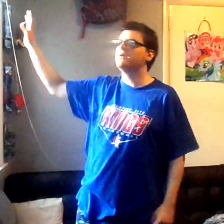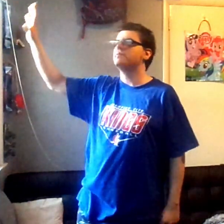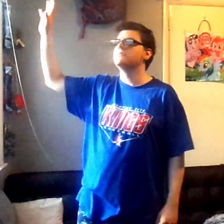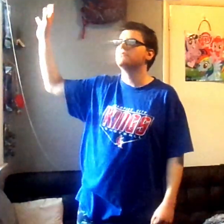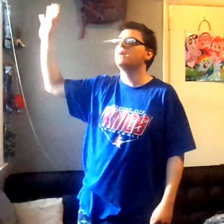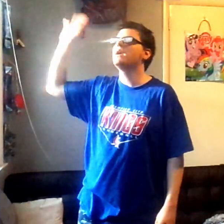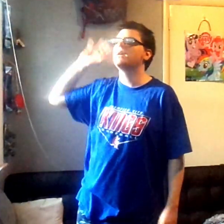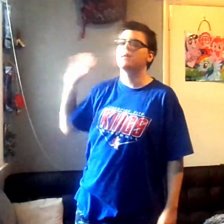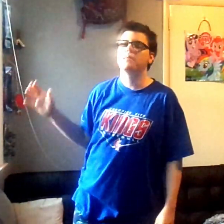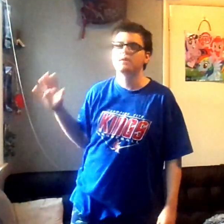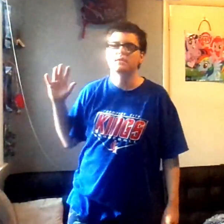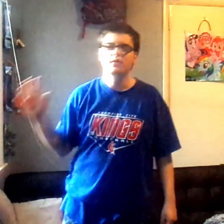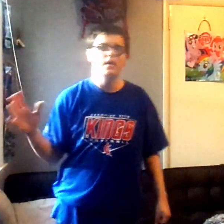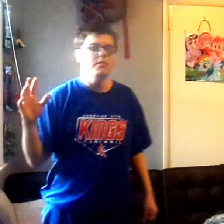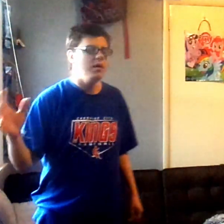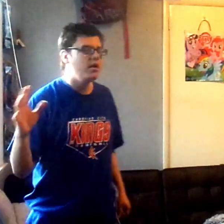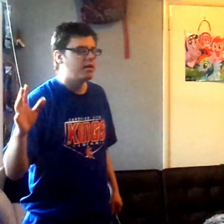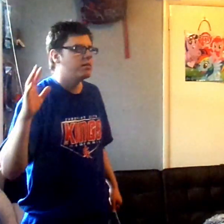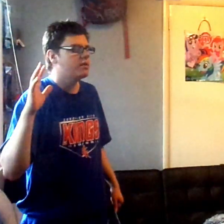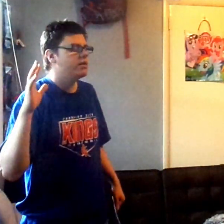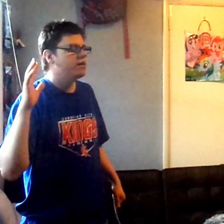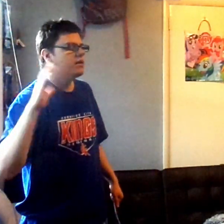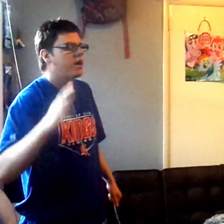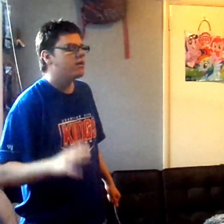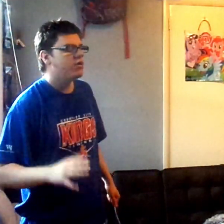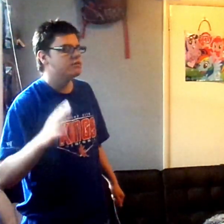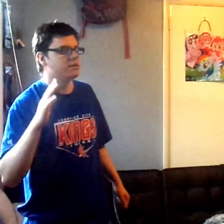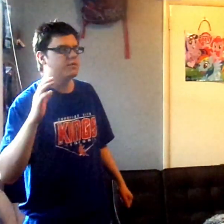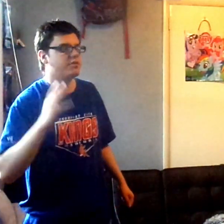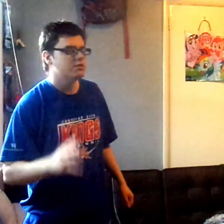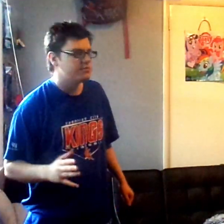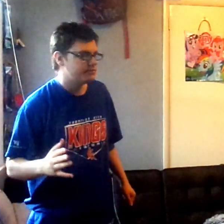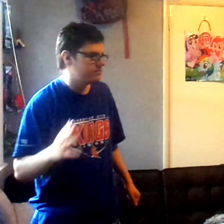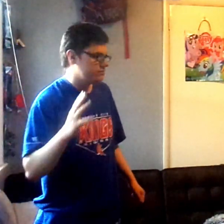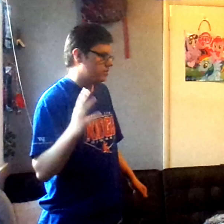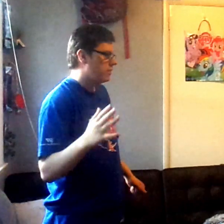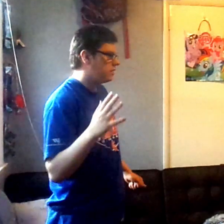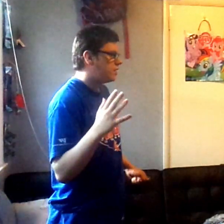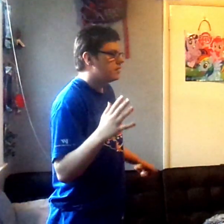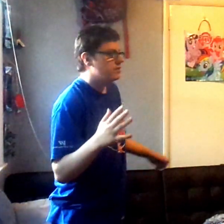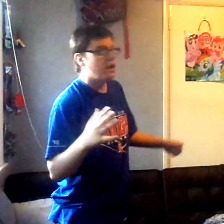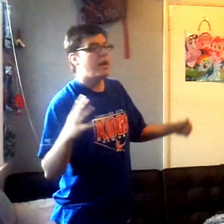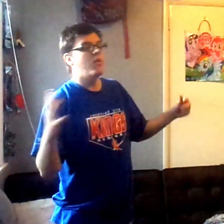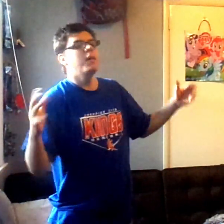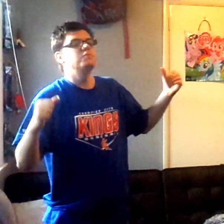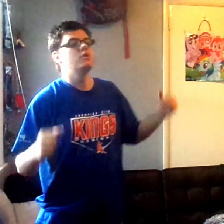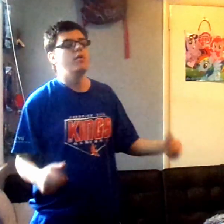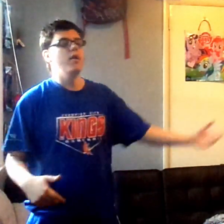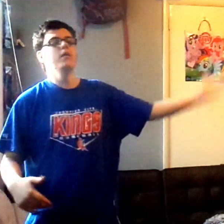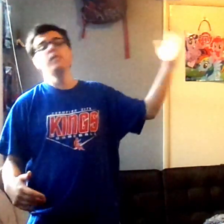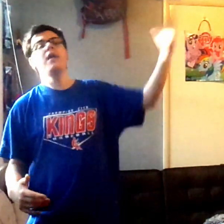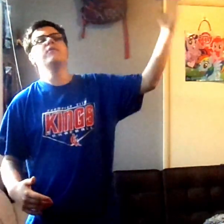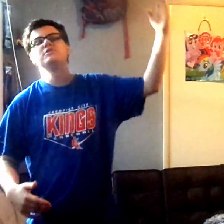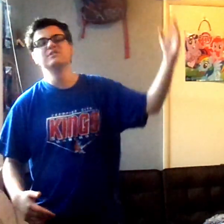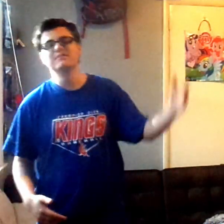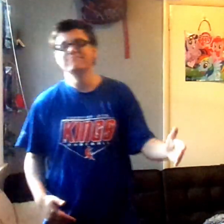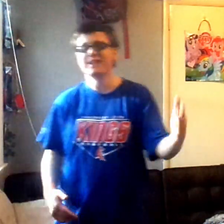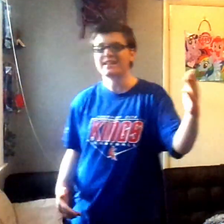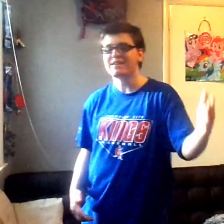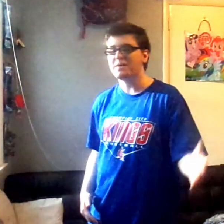making. I mean, come on. I iCarly was, like, the first, I mean, they had a web show online, which is not like what